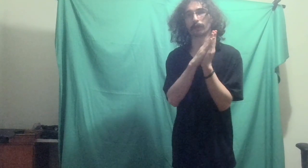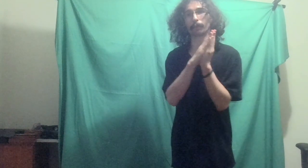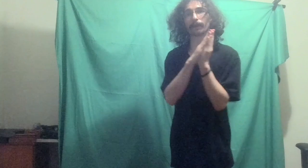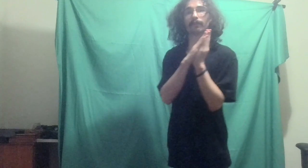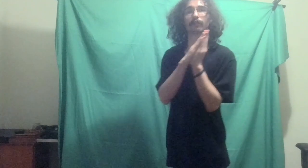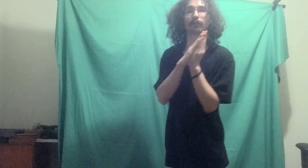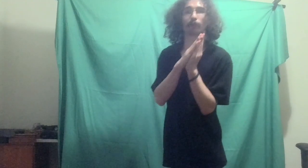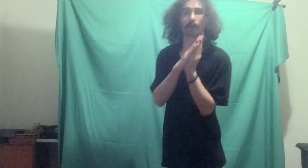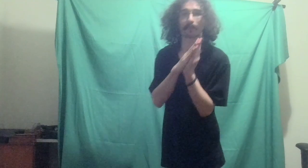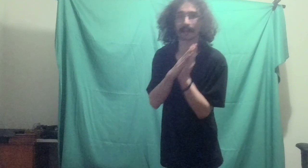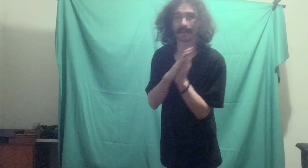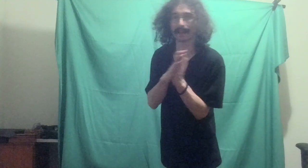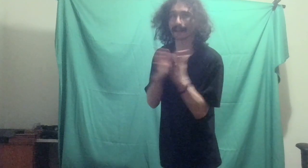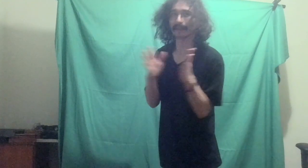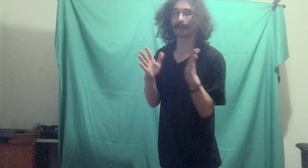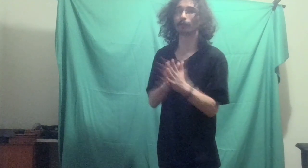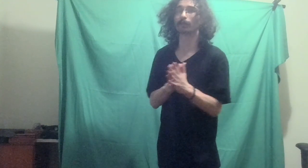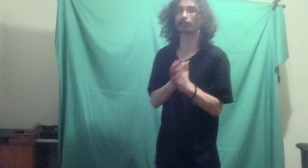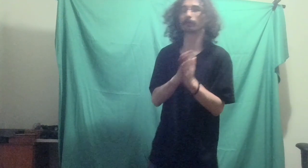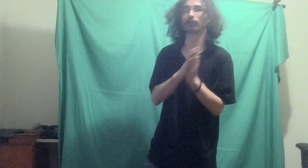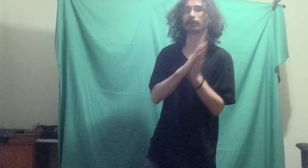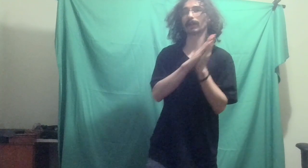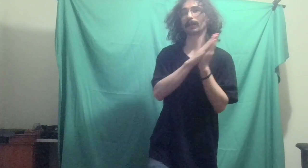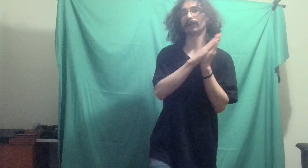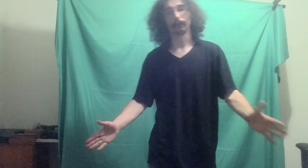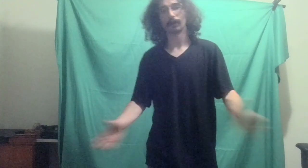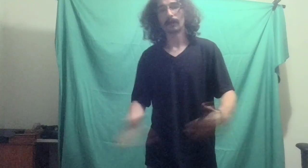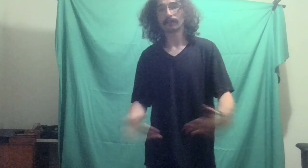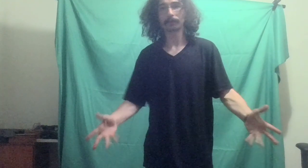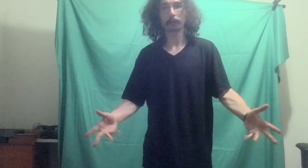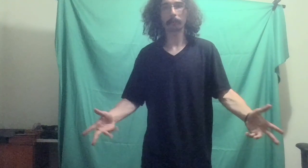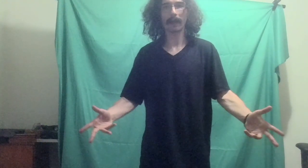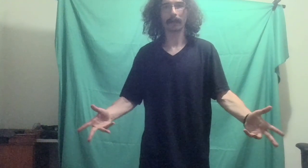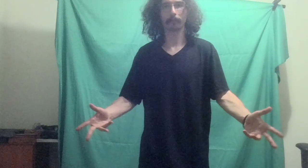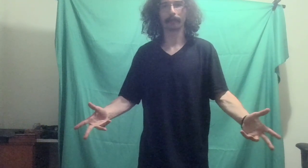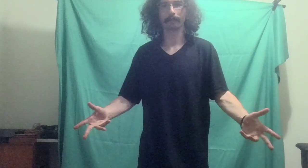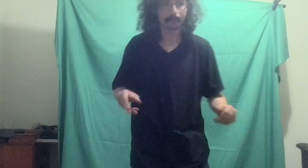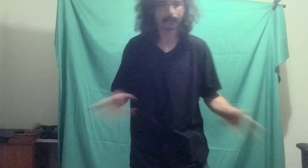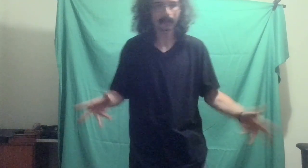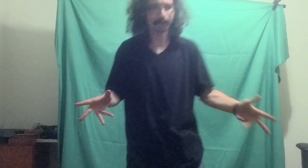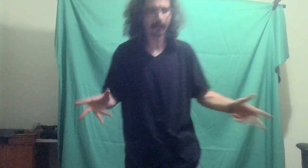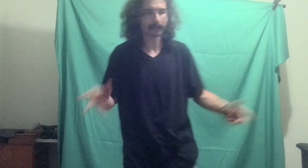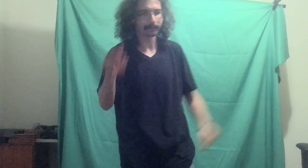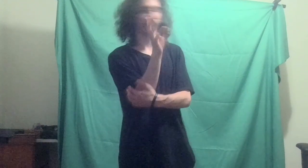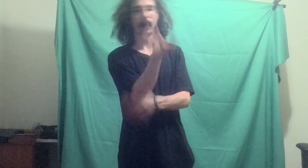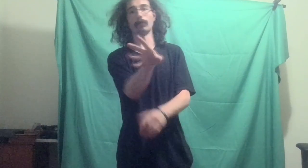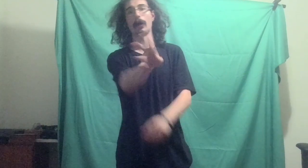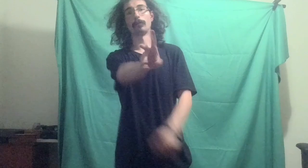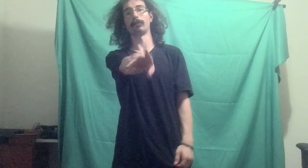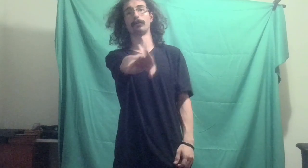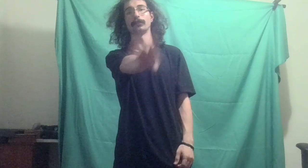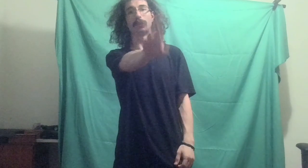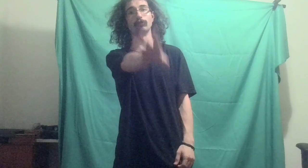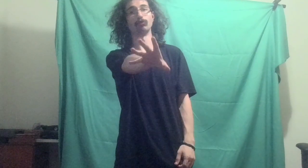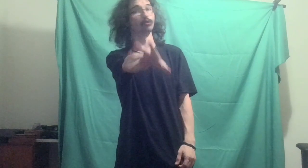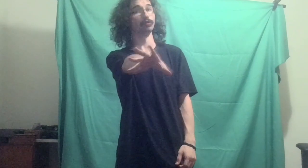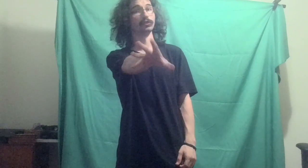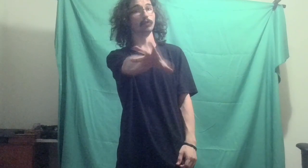bit, didn't do anything. And then I got a new computer, and... Super Mario Bros. Satisfied! I promise, I usually do a